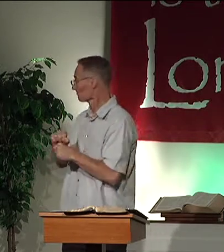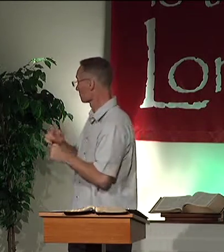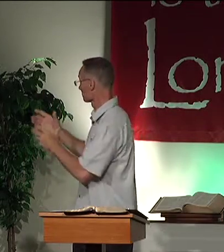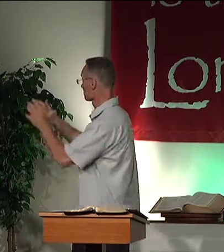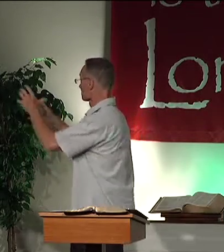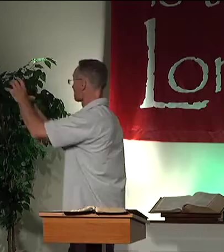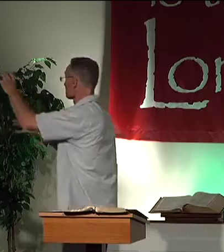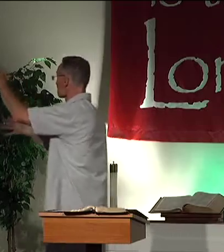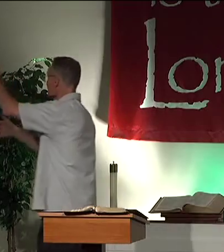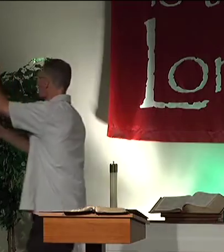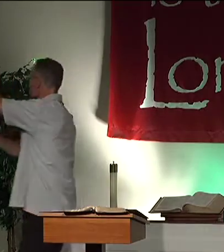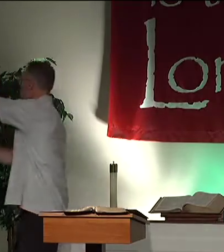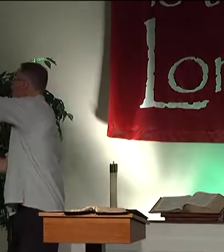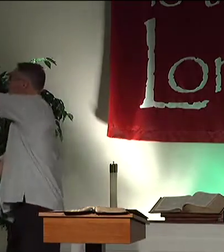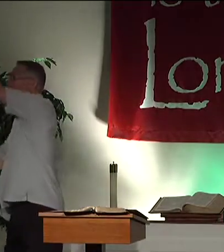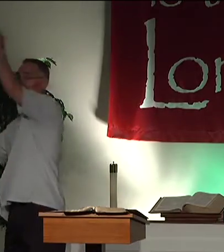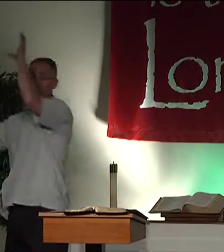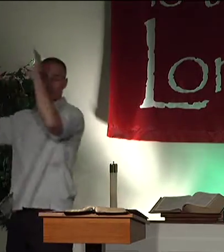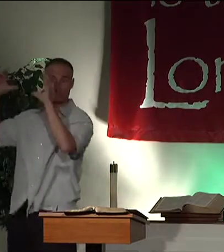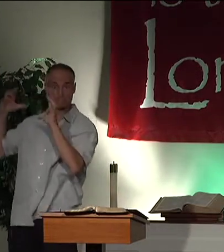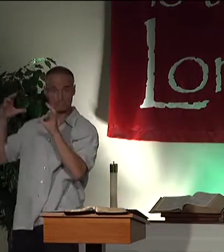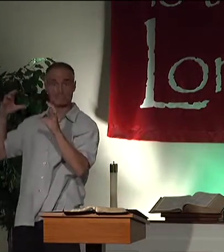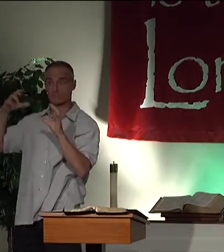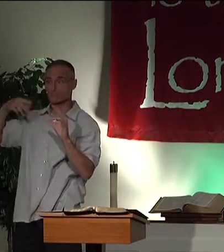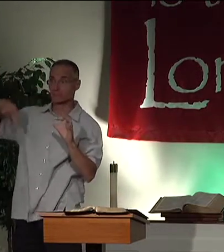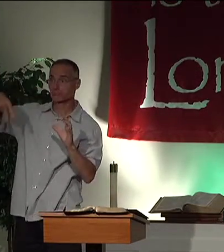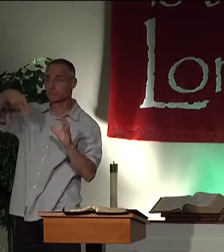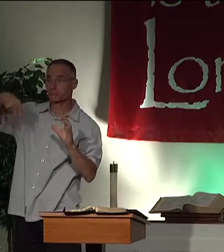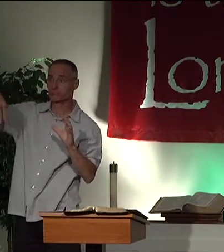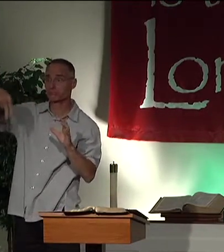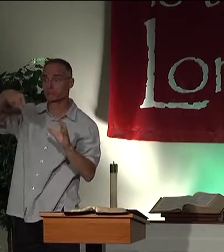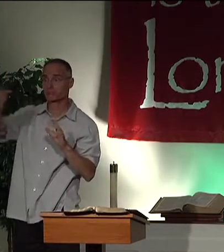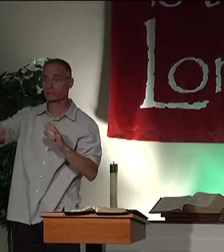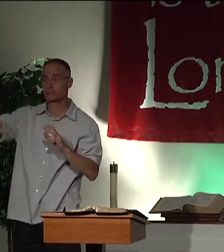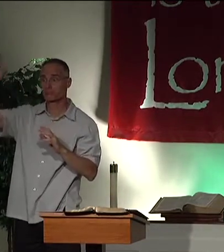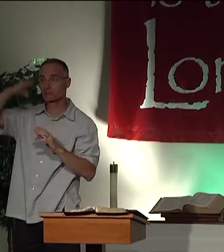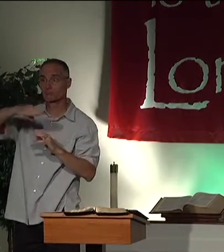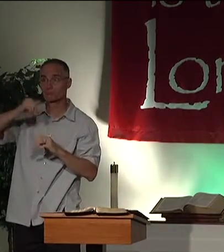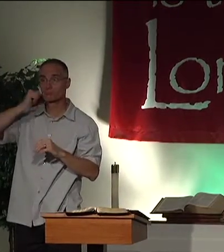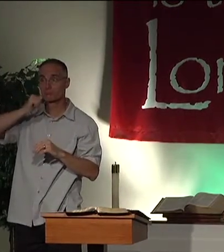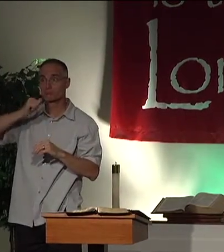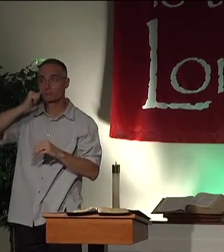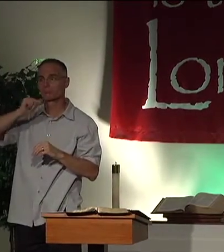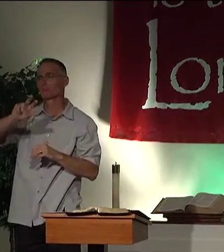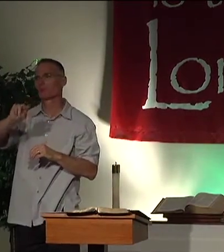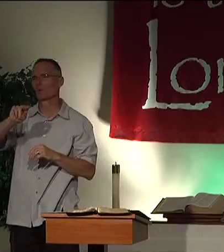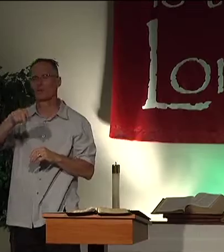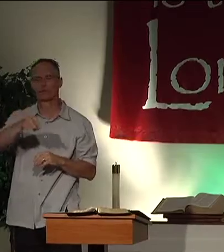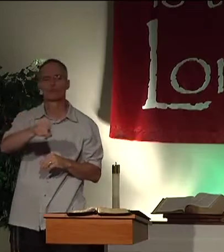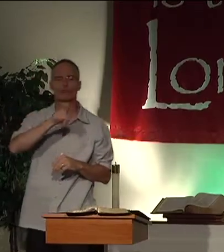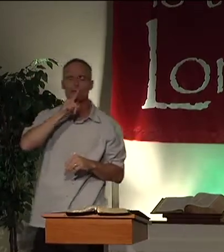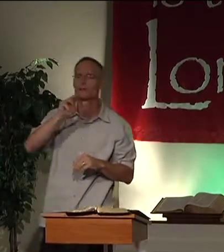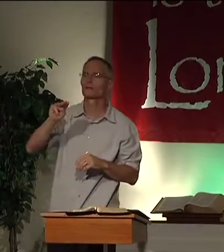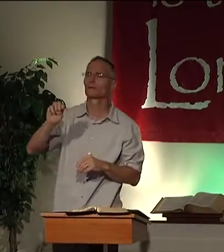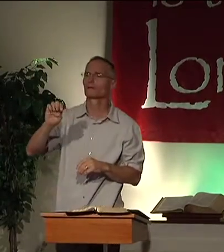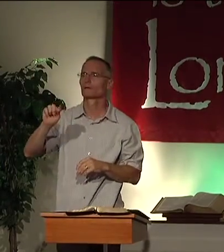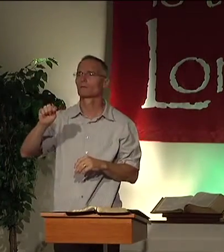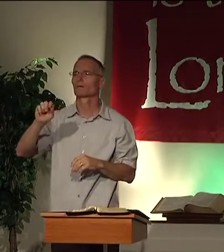Okay, so does that mean I really need to go get this cross and carry it, walk around with it all day, every day? No.